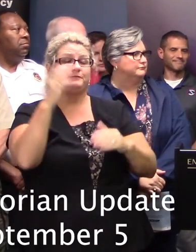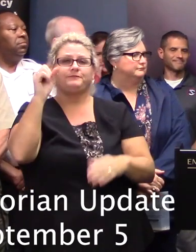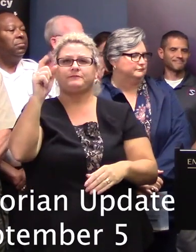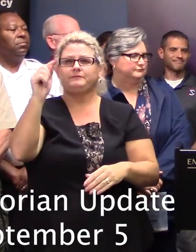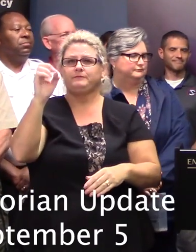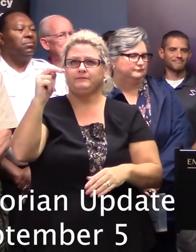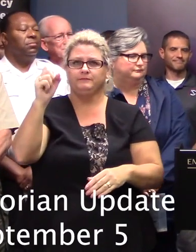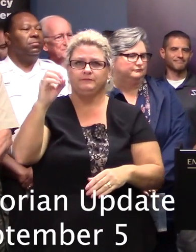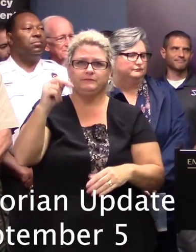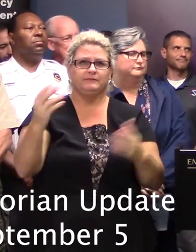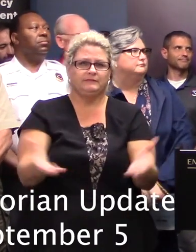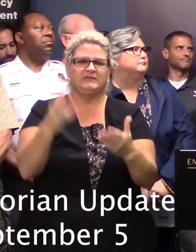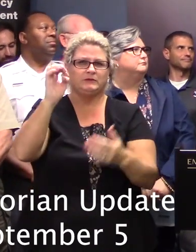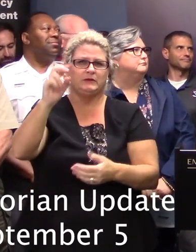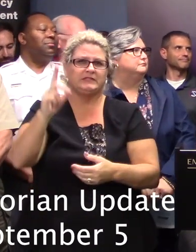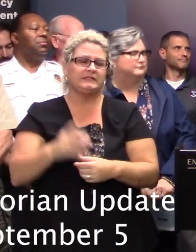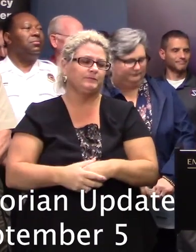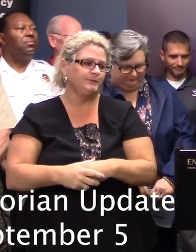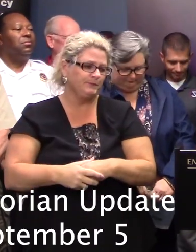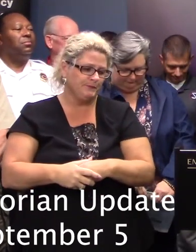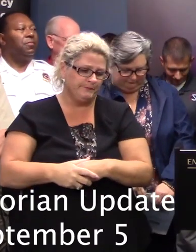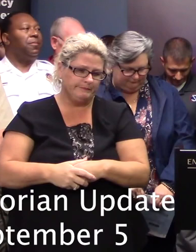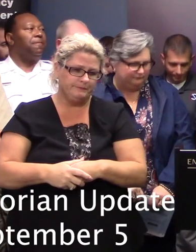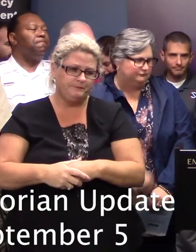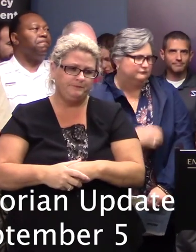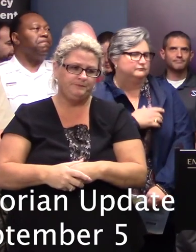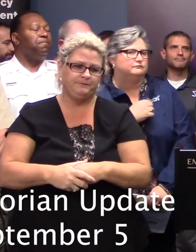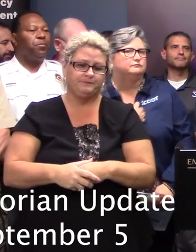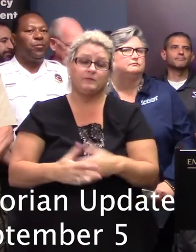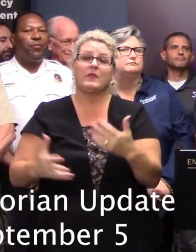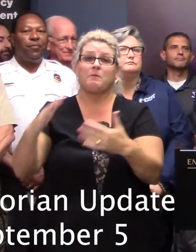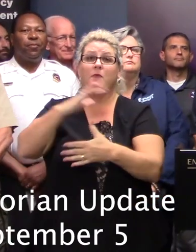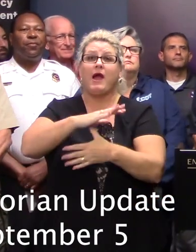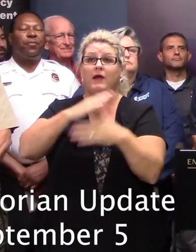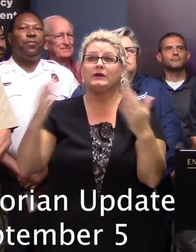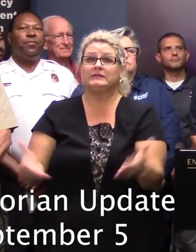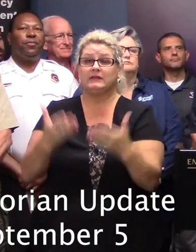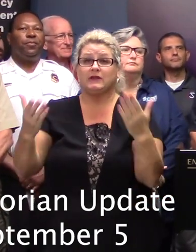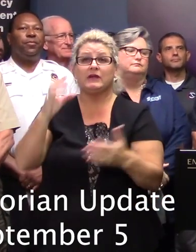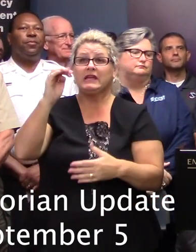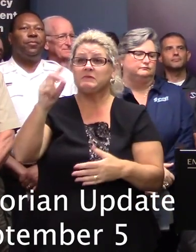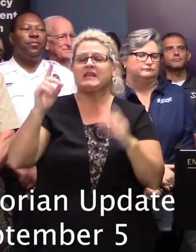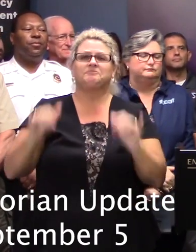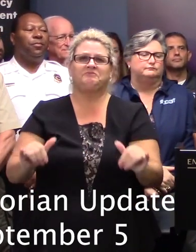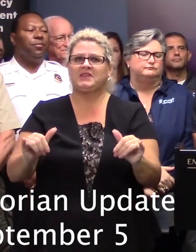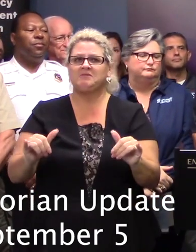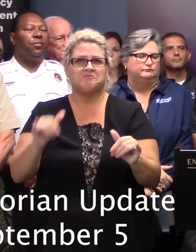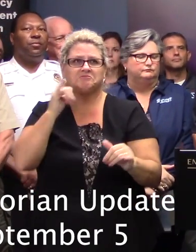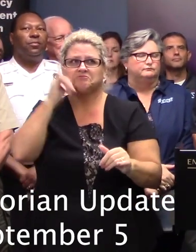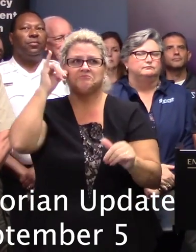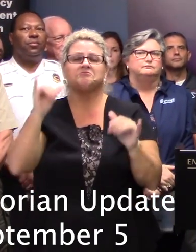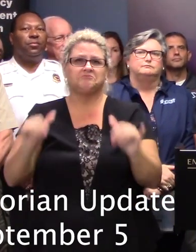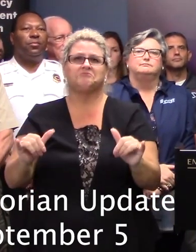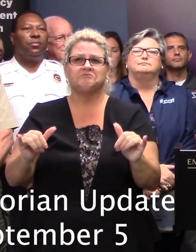Thank you, sir. Emergency management. Our priorities here at the State Emergency Operations Center have not really changed that much since yesterday,